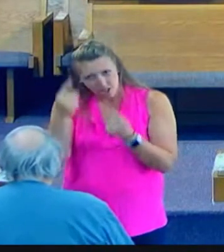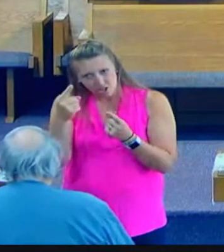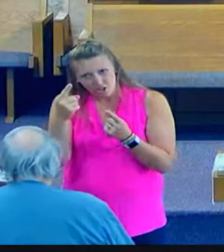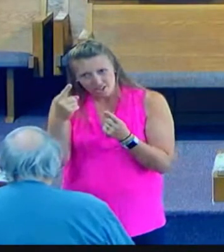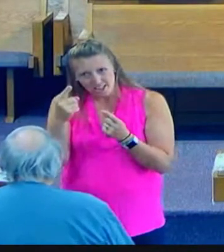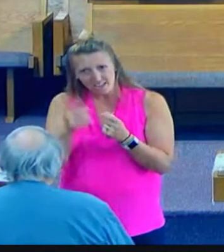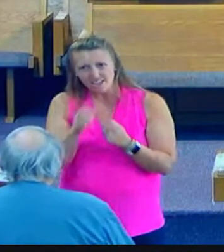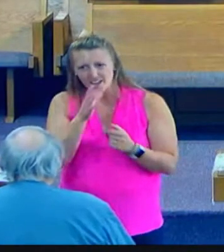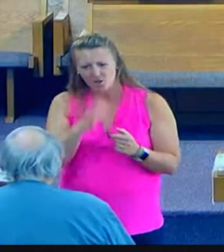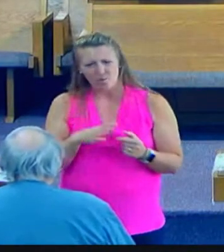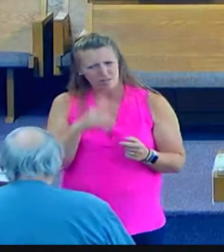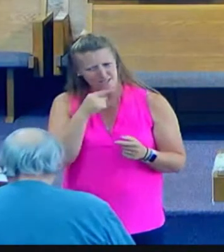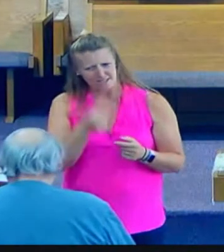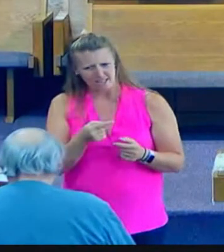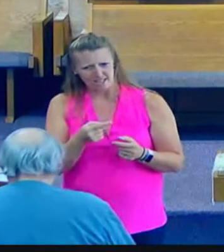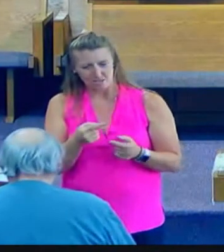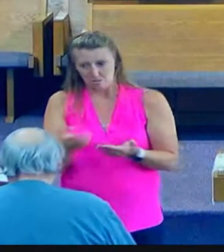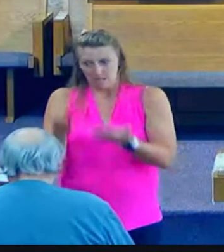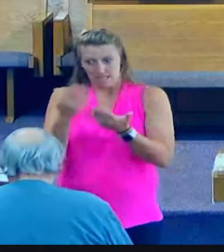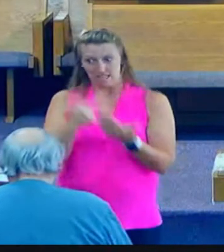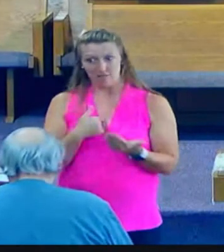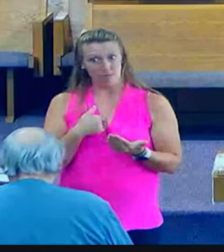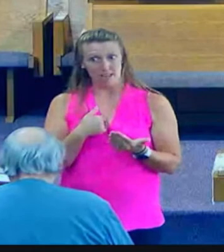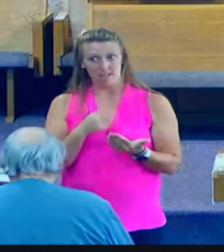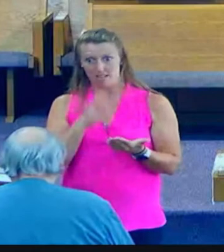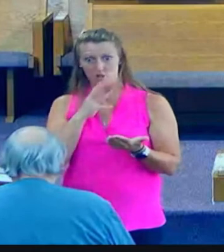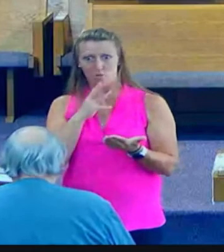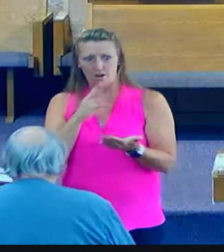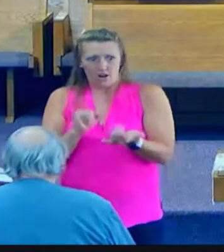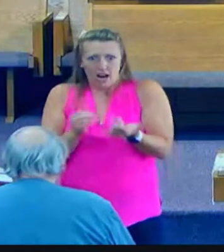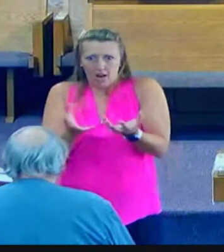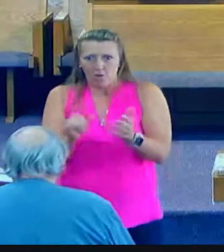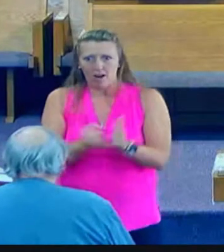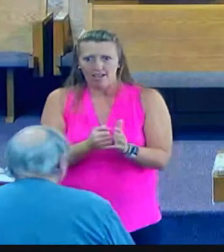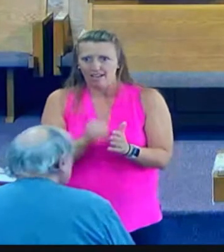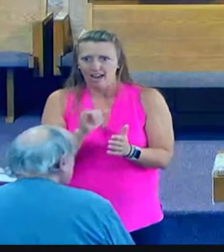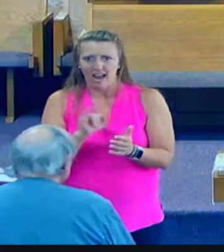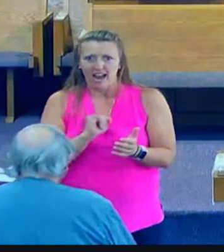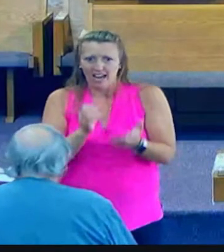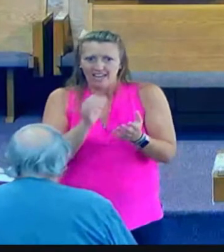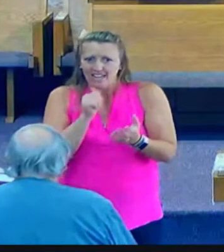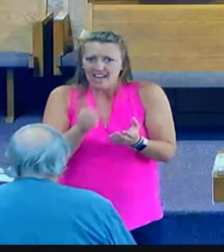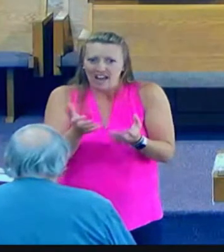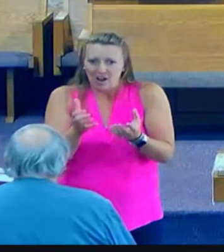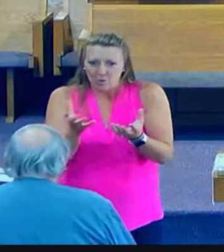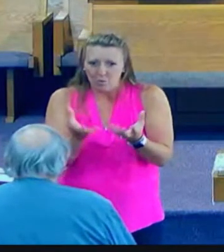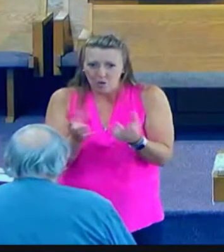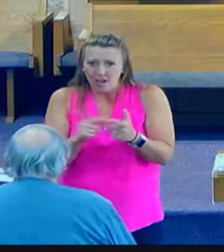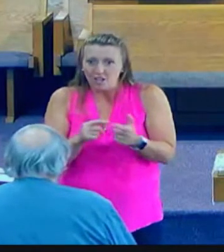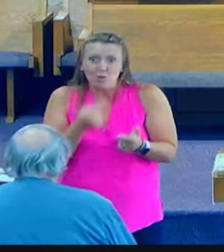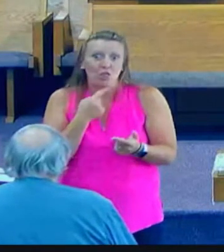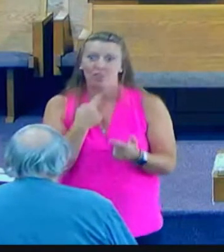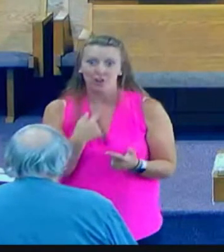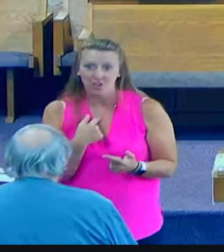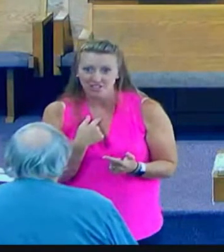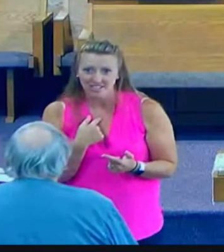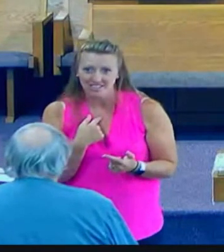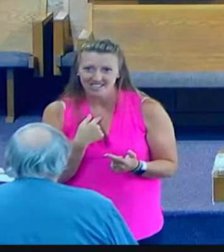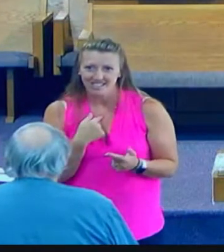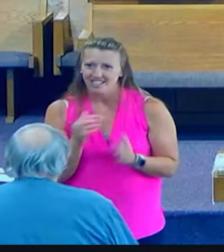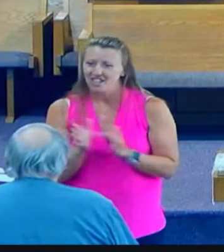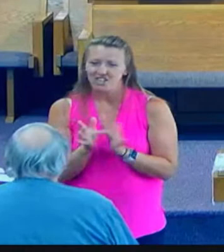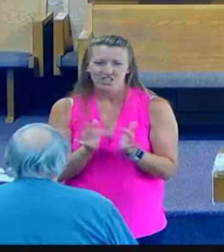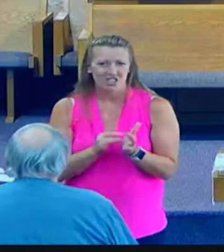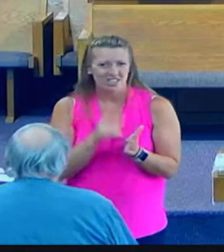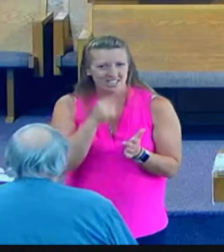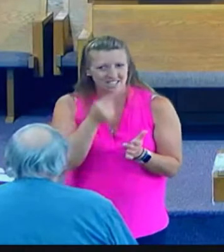The woman said to him, sir, give me some of this water that I may not thirst, nor come here to draw. And